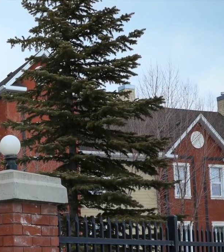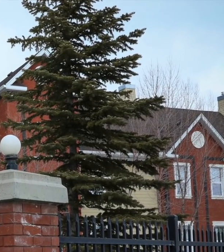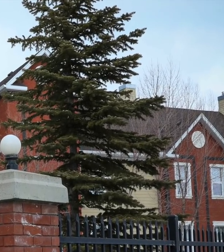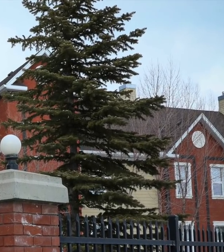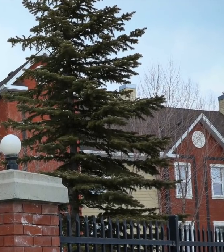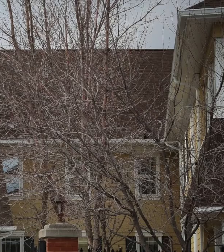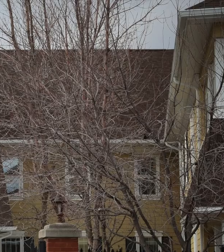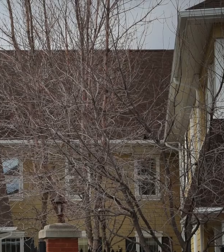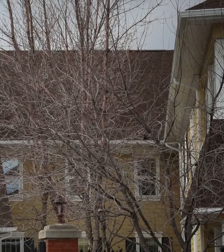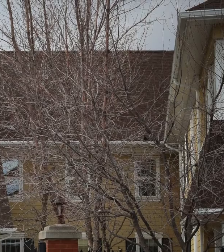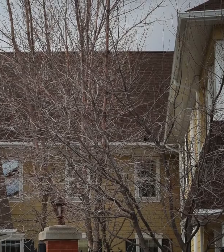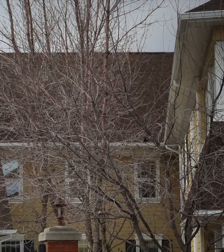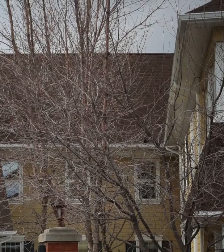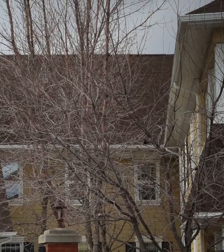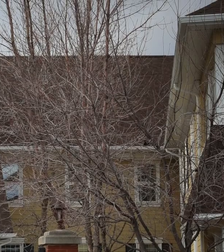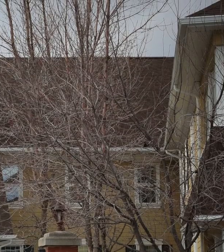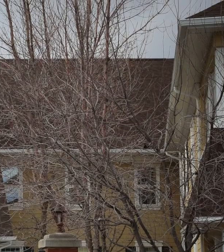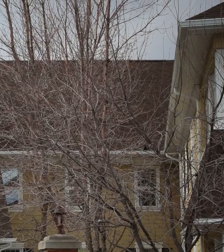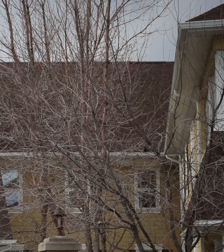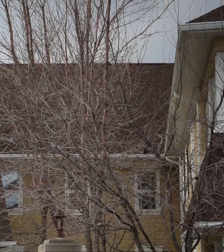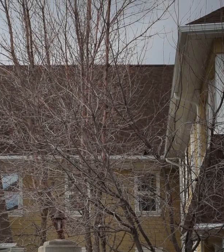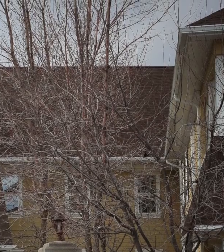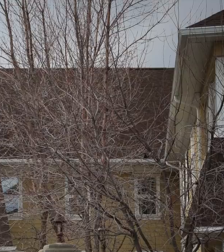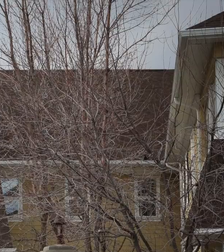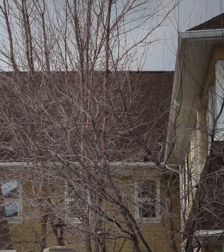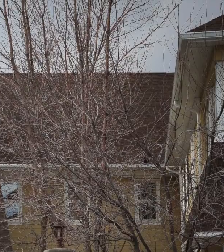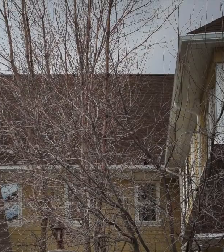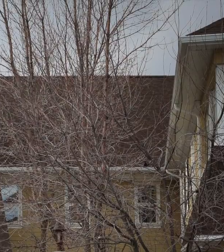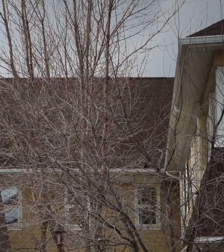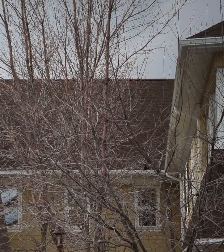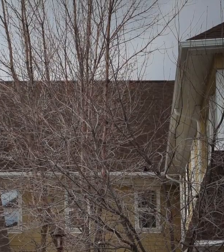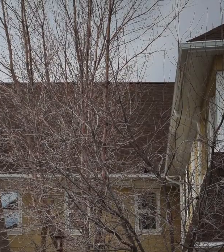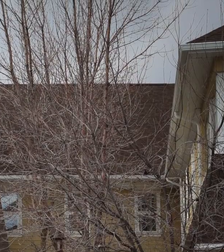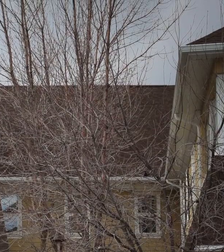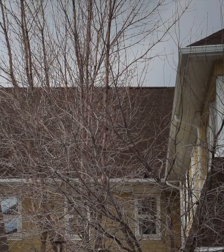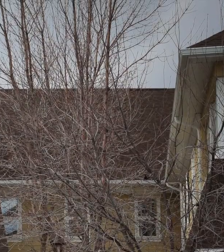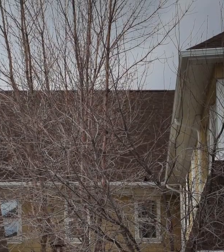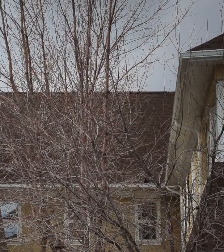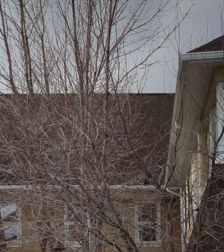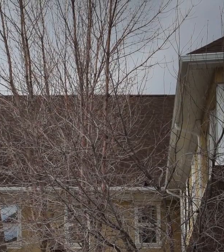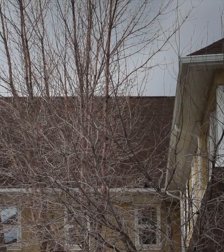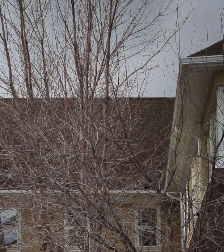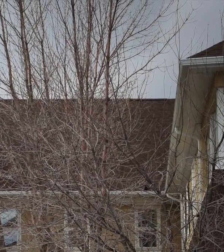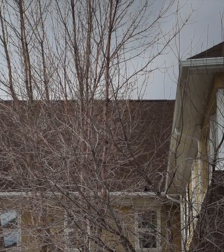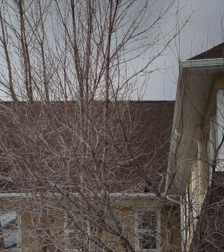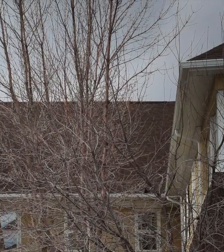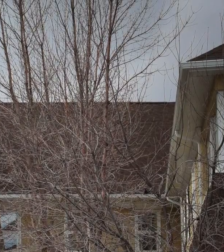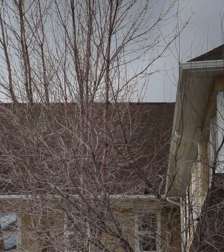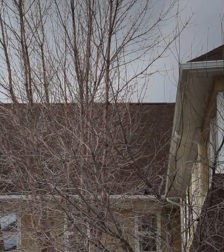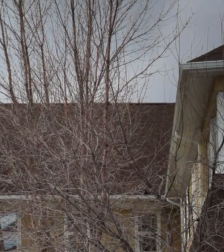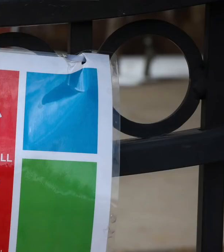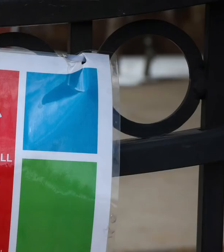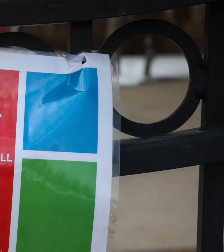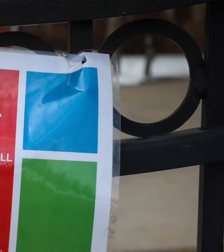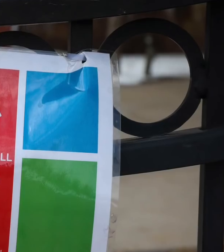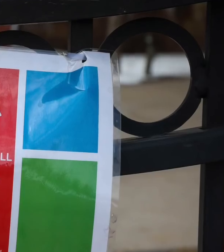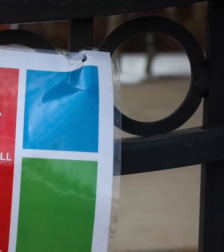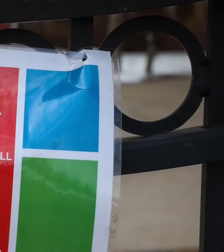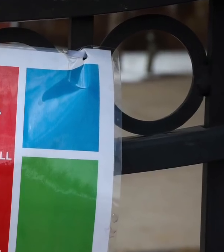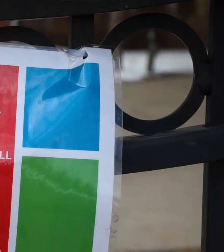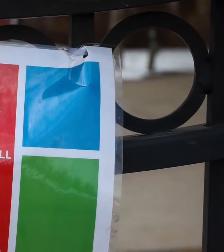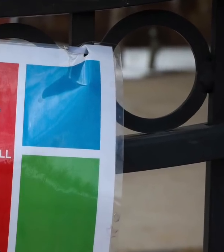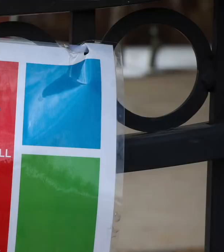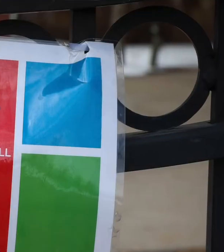my sympathies to this woman's family and loved ones. This news is extremely sad for all of us. Though we are doing